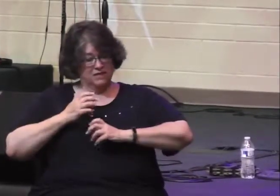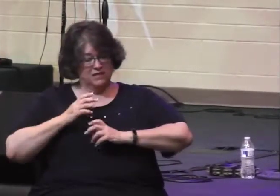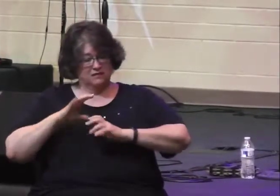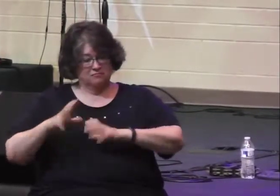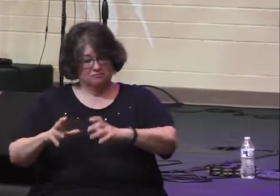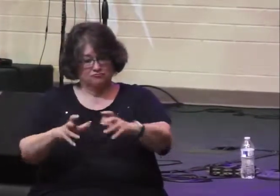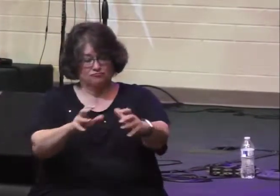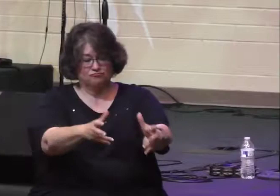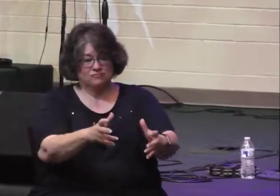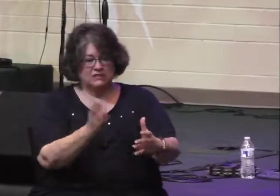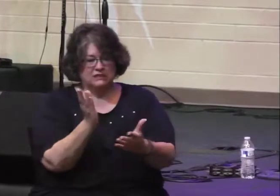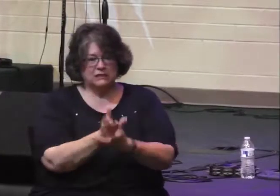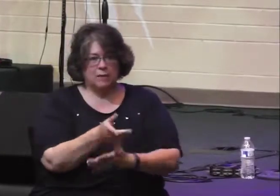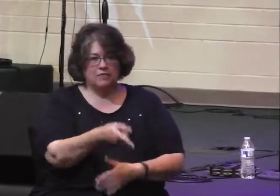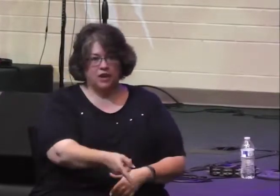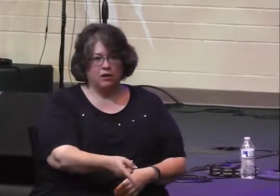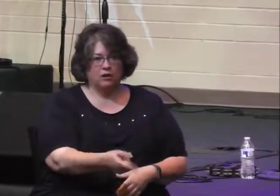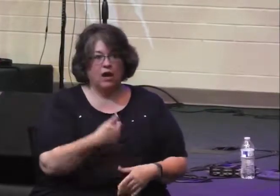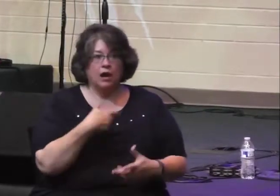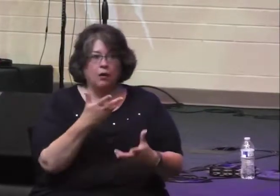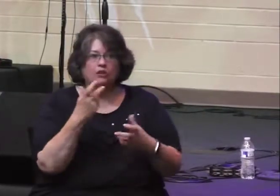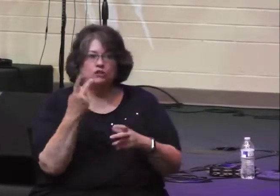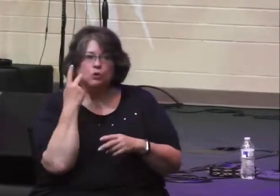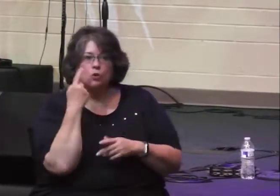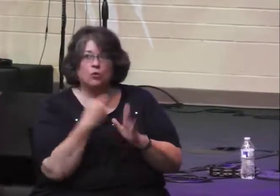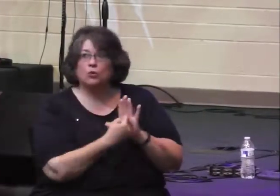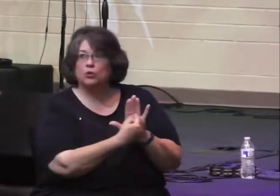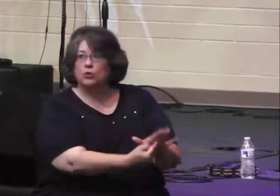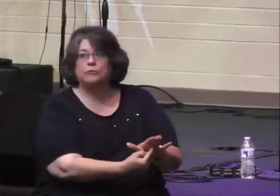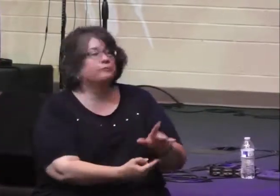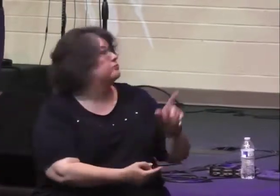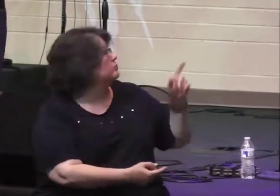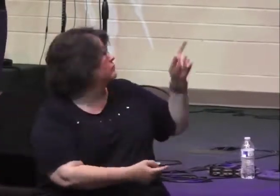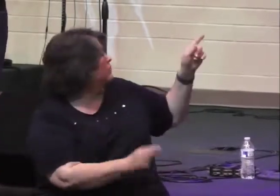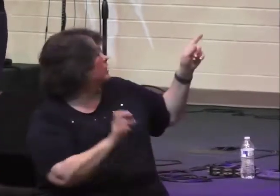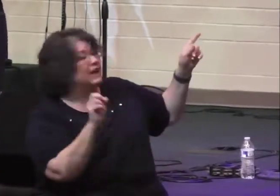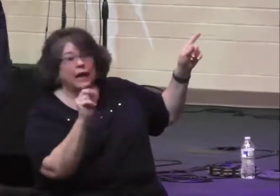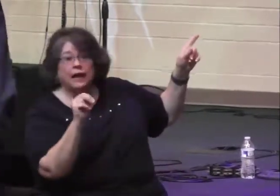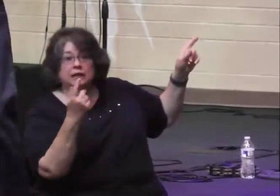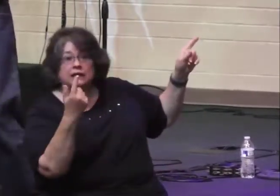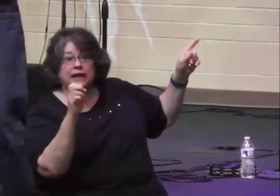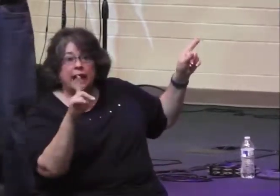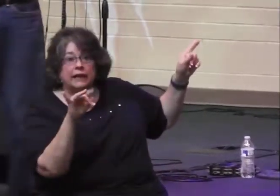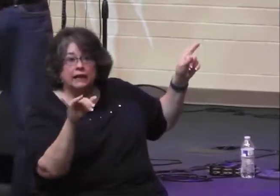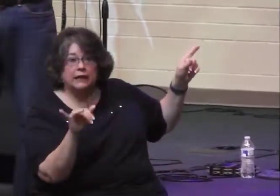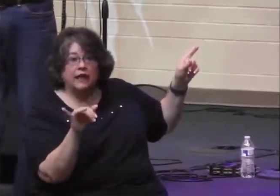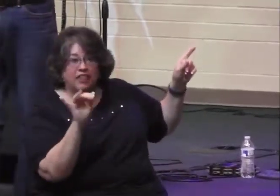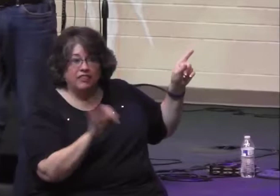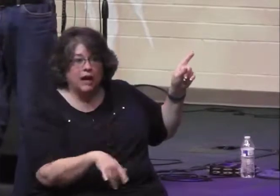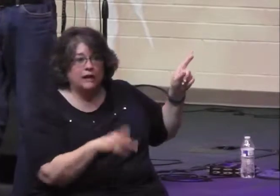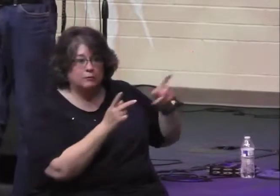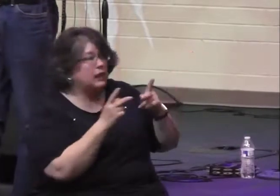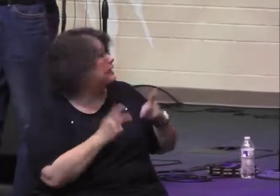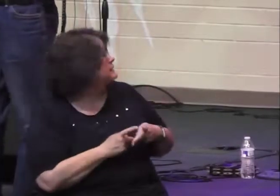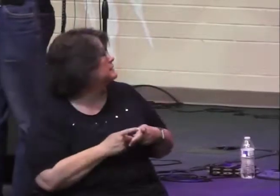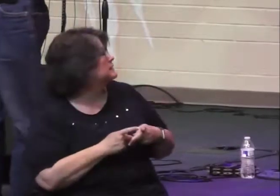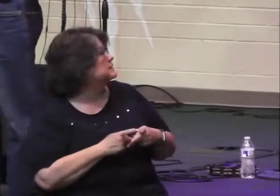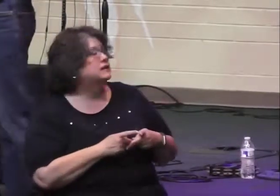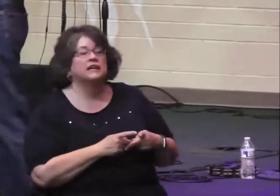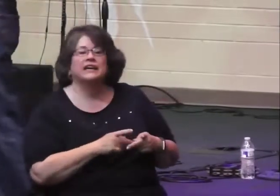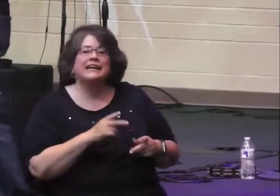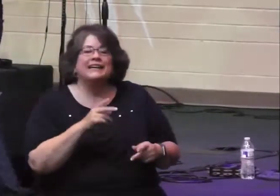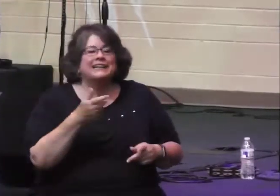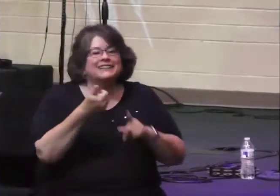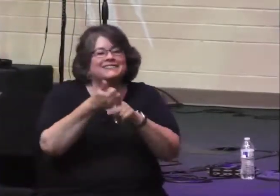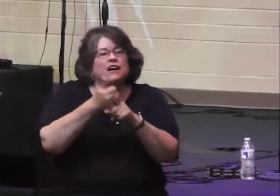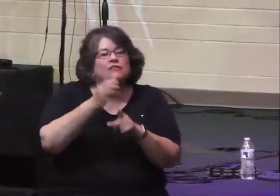stopped here in Gedi? Well, let me show you why. In Gedi is an oasis. It